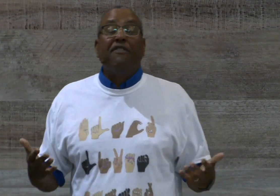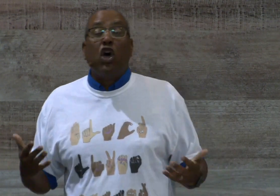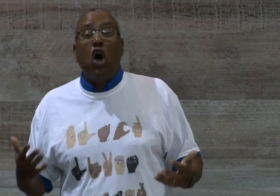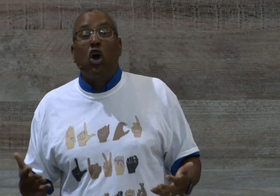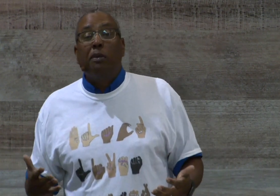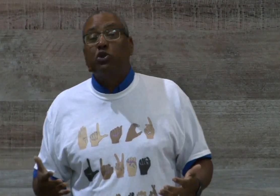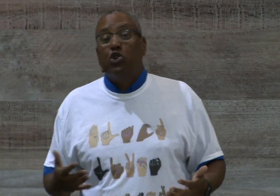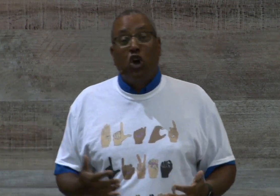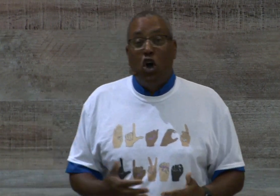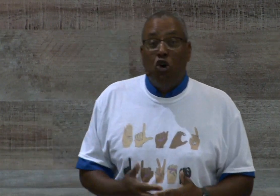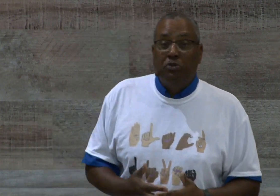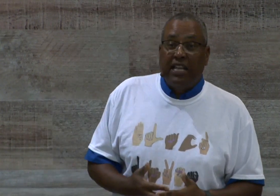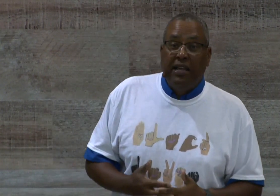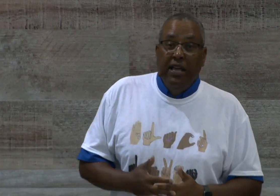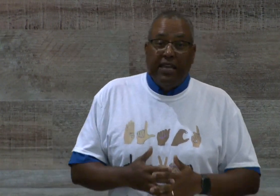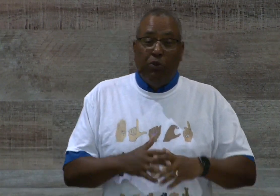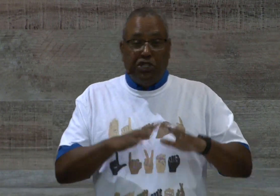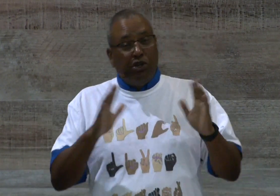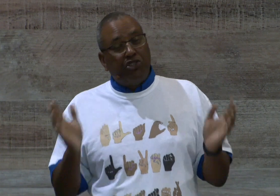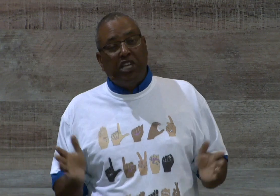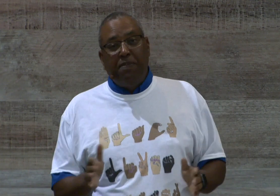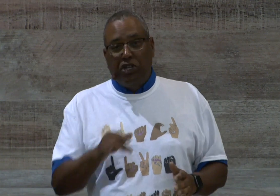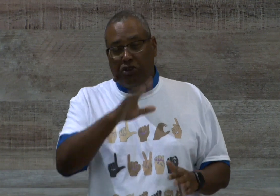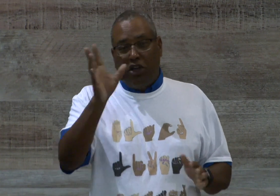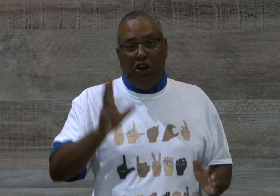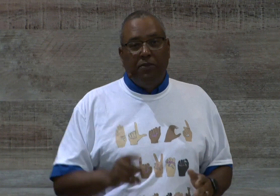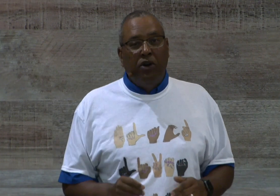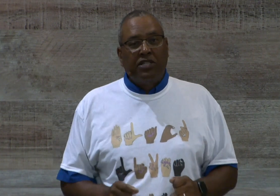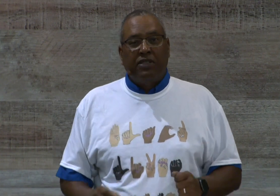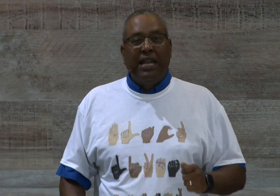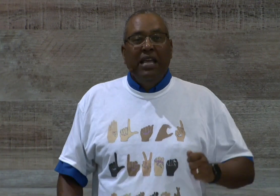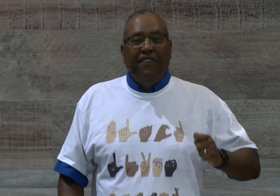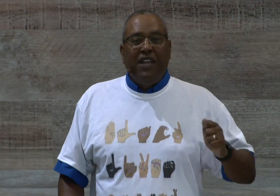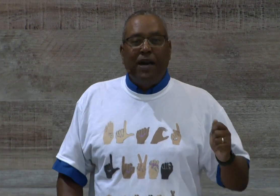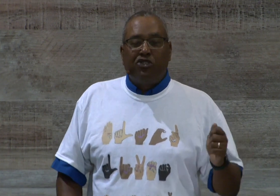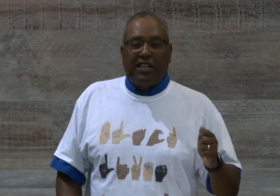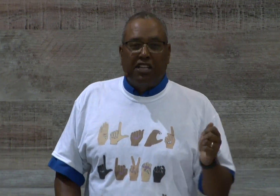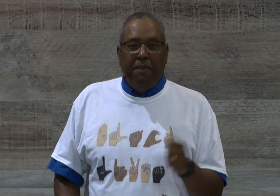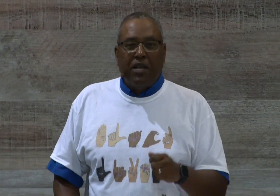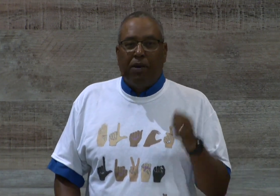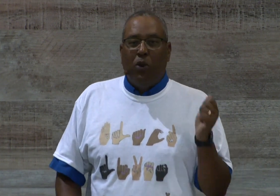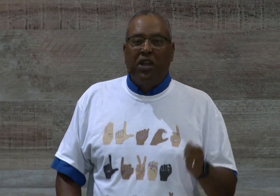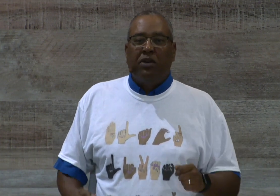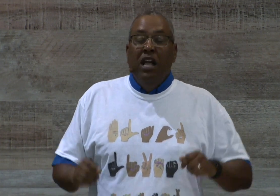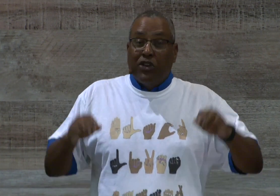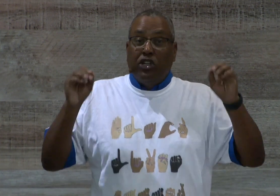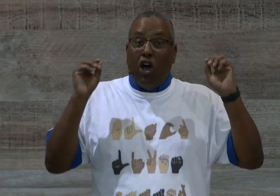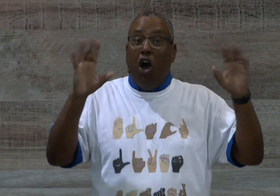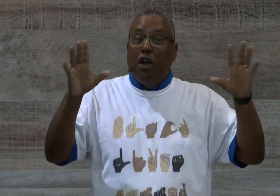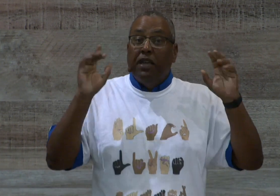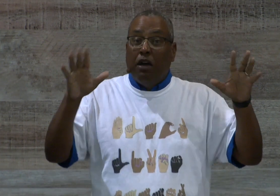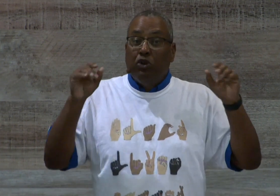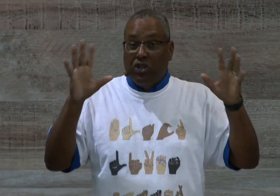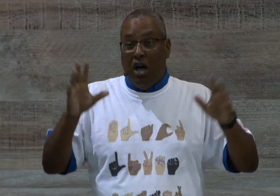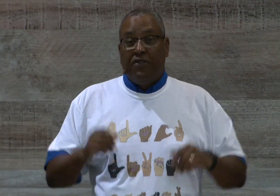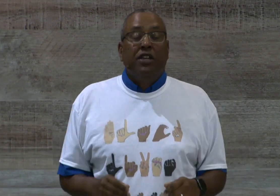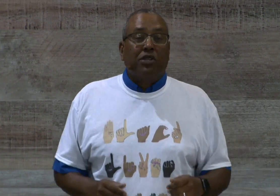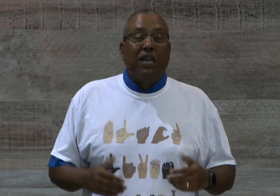alarms on your homes that once you're sleeping, you turn the alarm on so that if anybody tries to come in or break a window, there's an alarm that goes off. Some of have